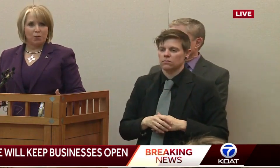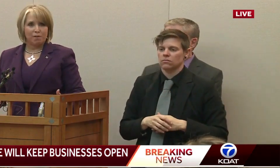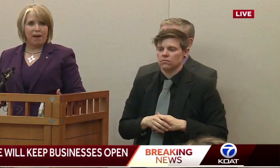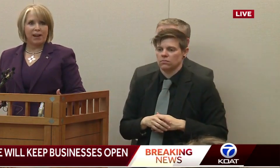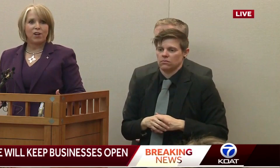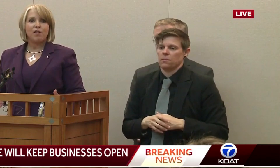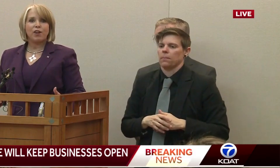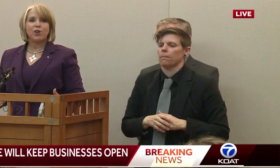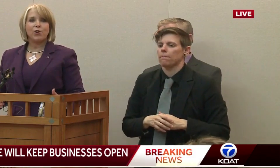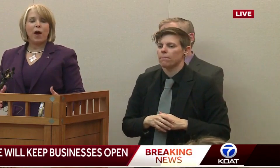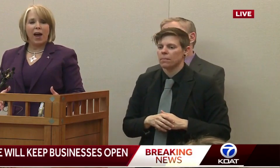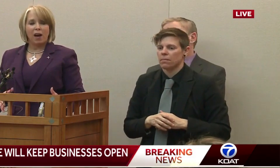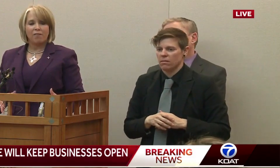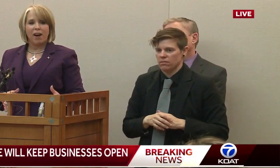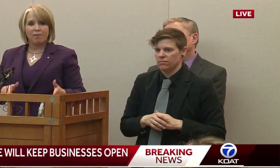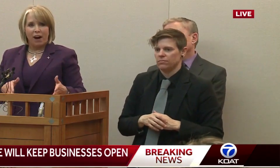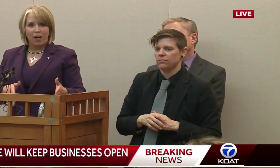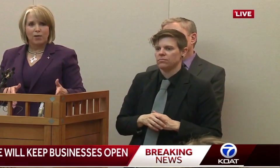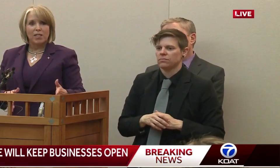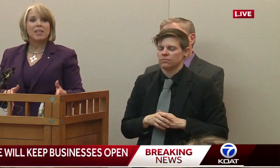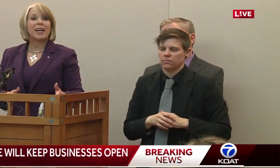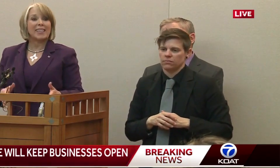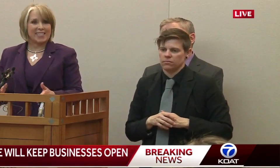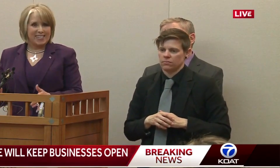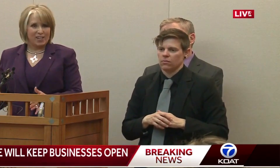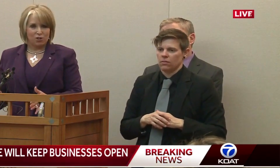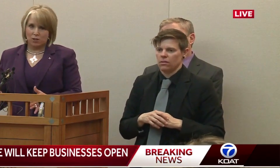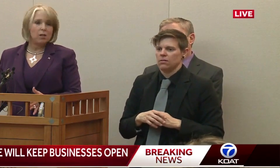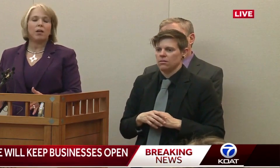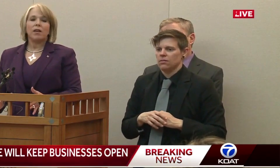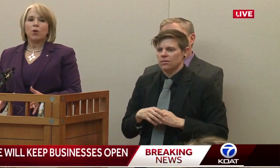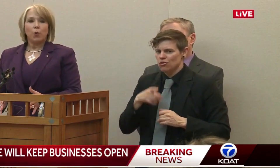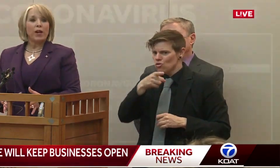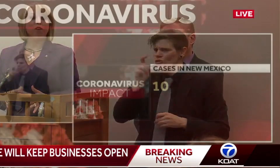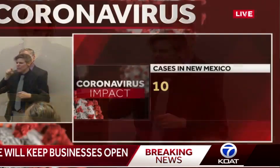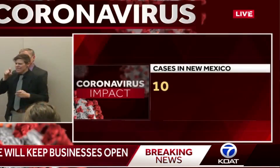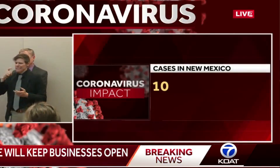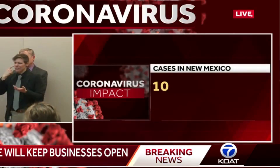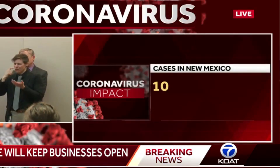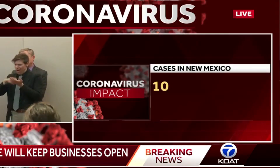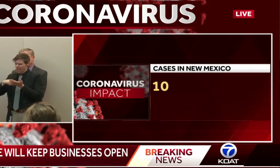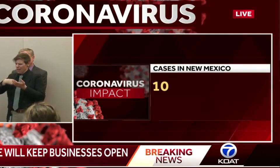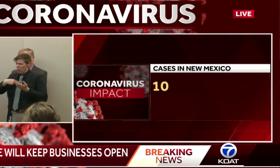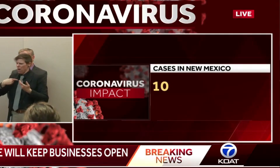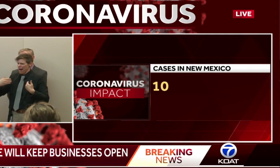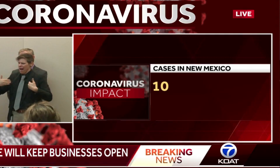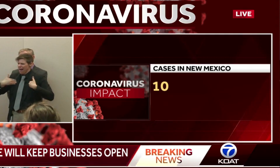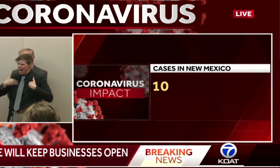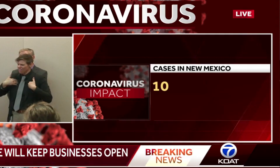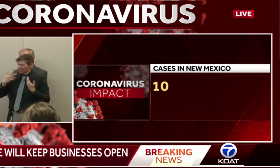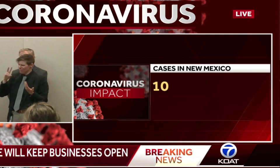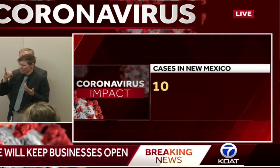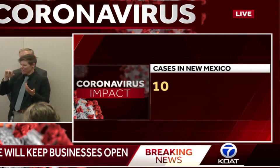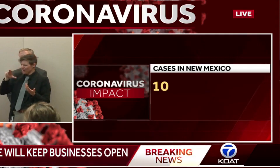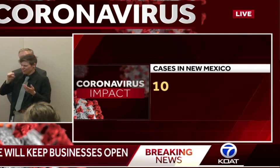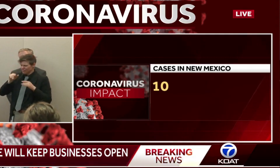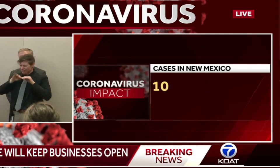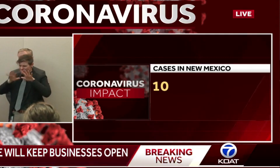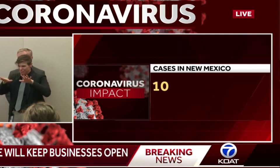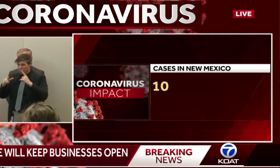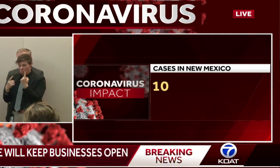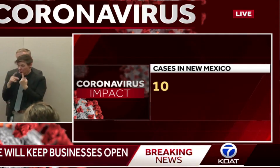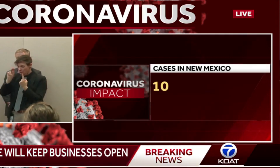dealing with the fact that you have a virus that's highly contagious. We have other highly contagious issues. We do.